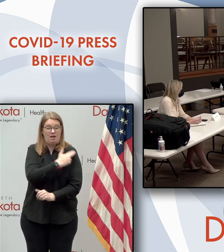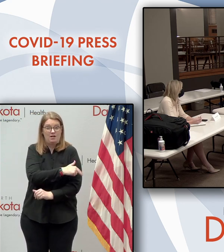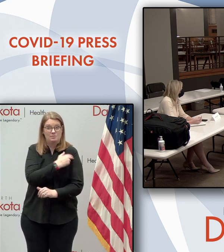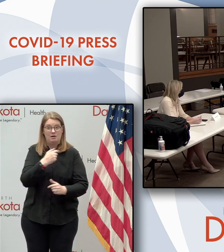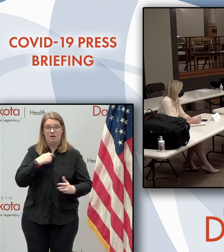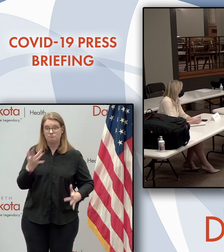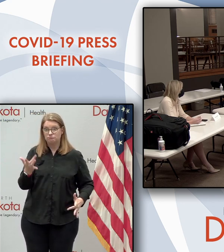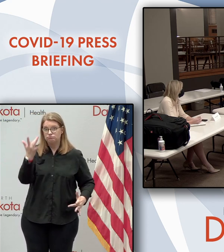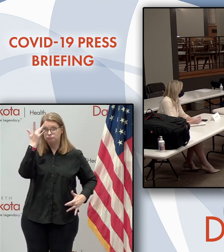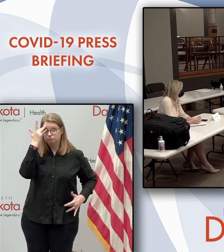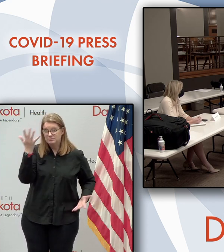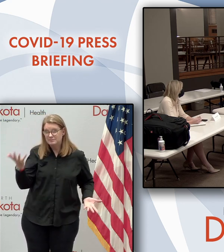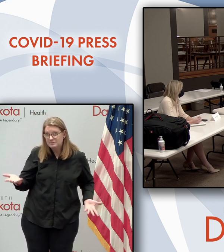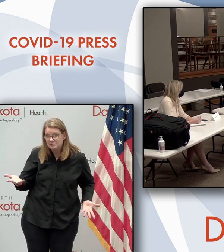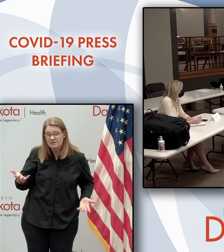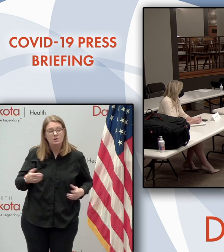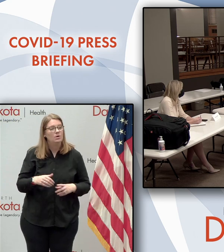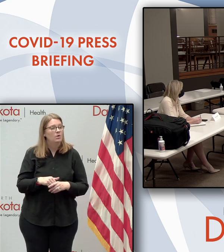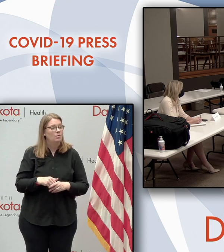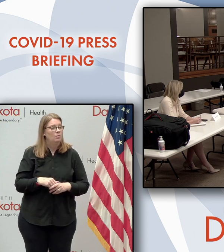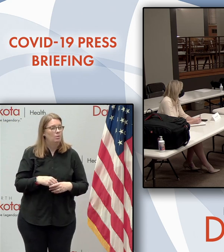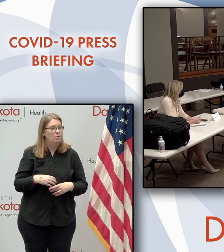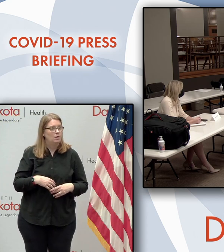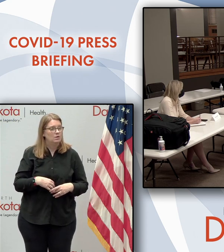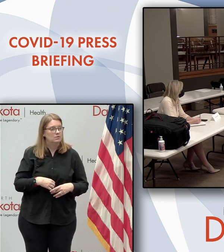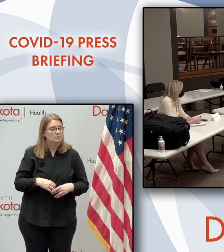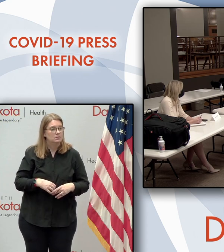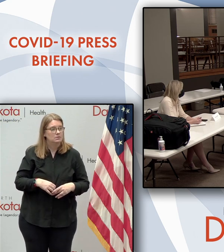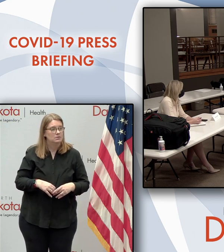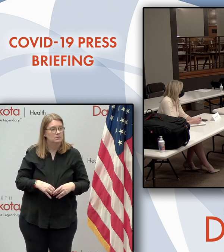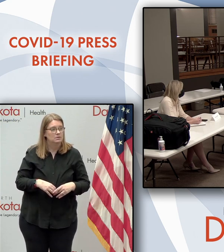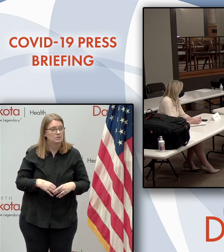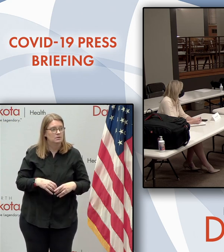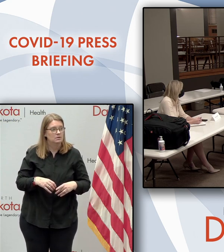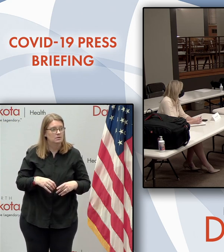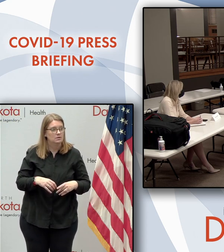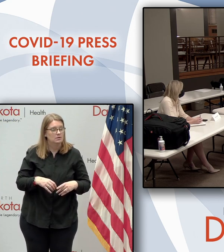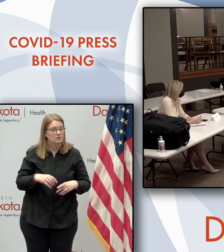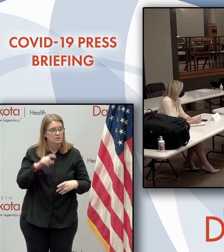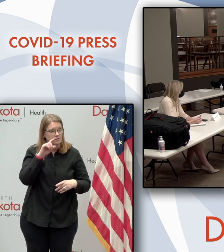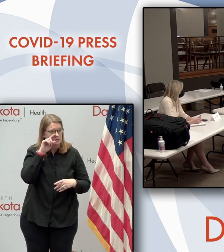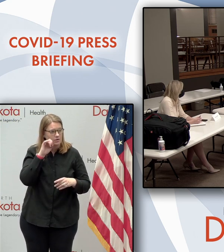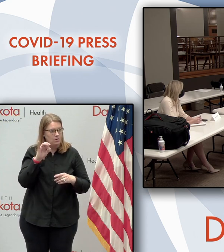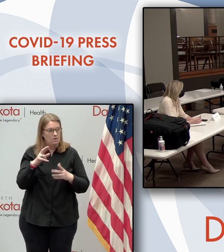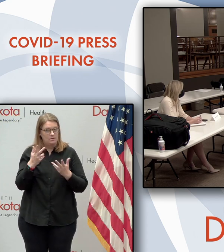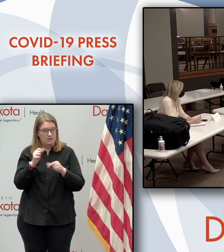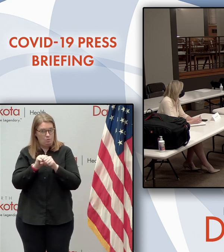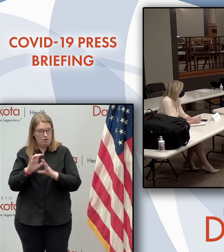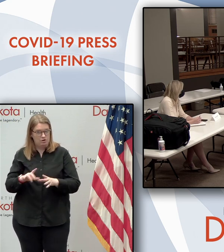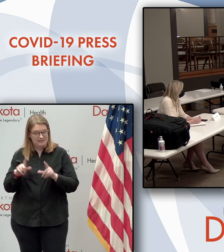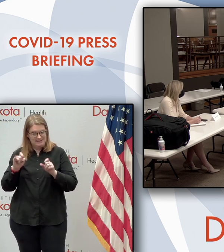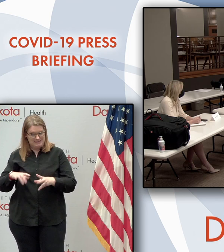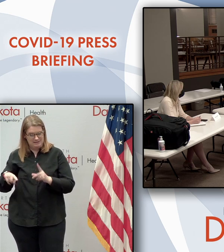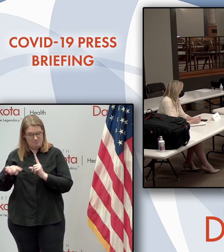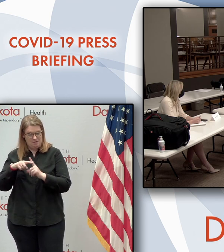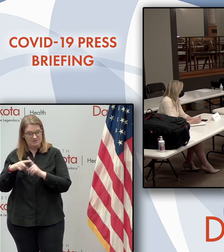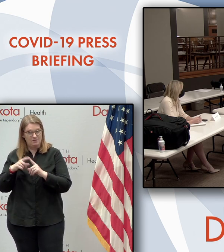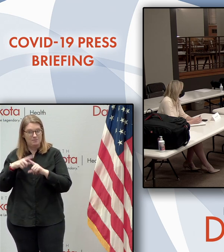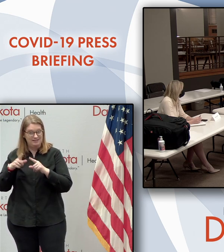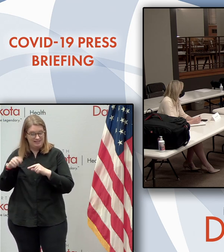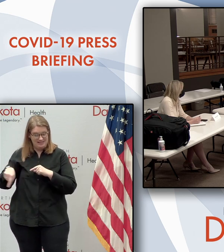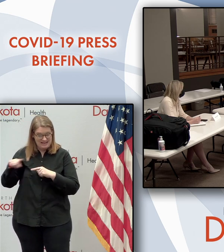well, there are some hospitals that have policies in place where workers who recently tested positive still come into work.